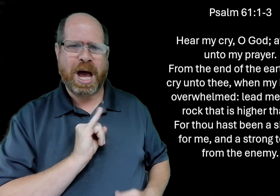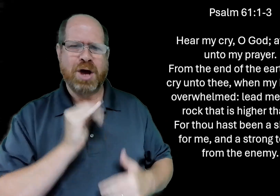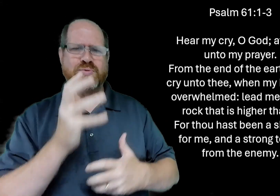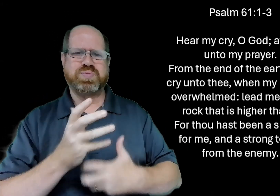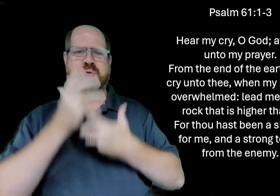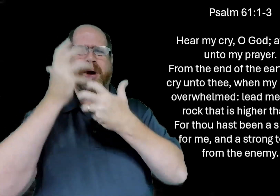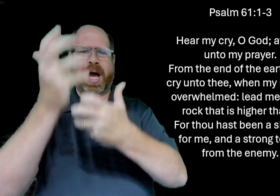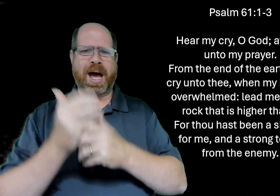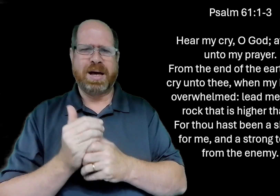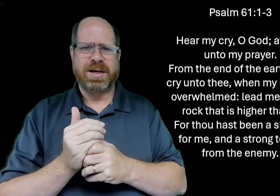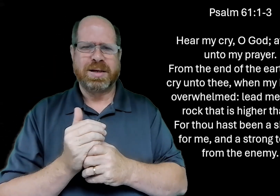cry